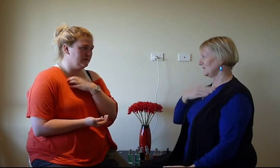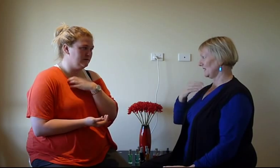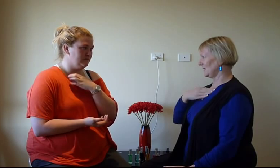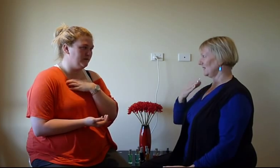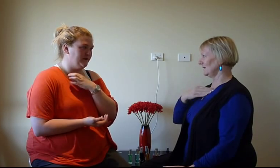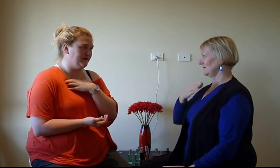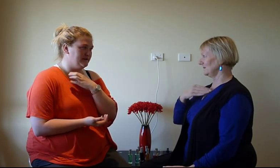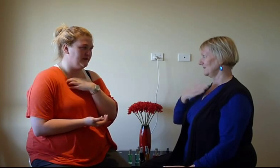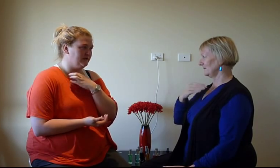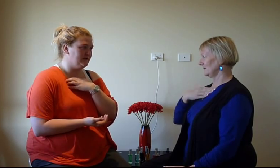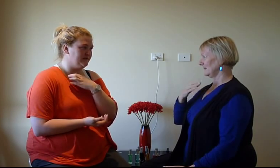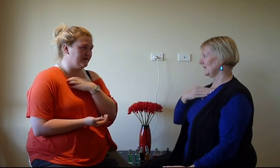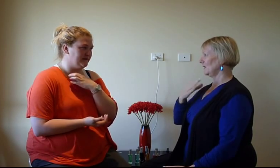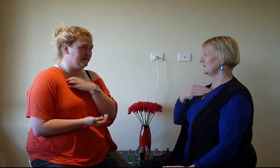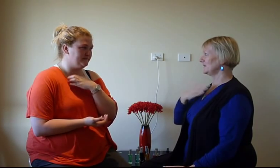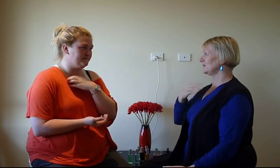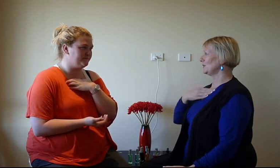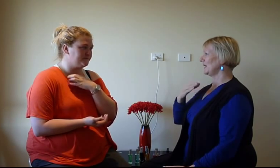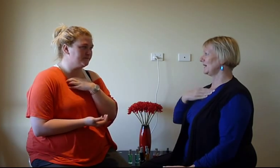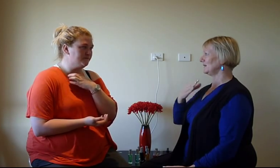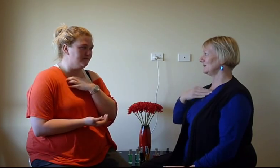feeling. Of disappointing others.